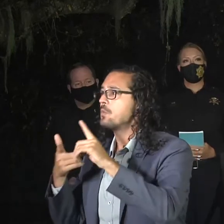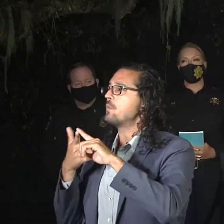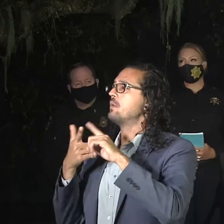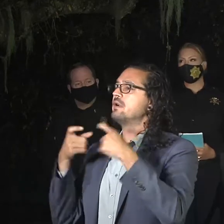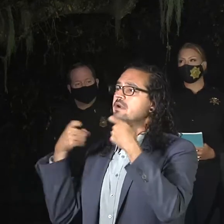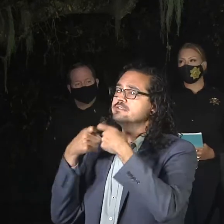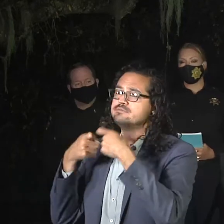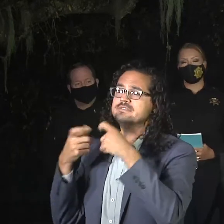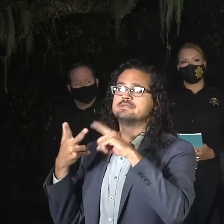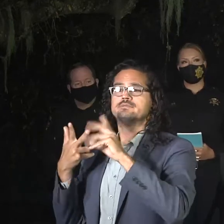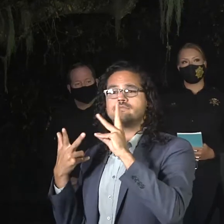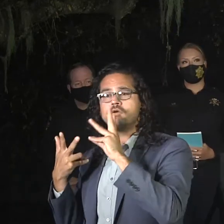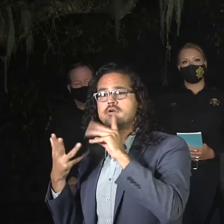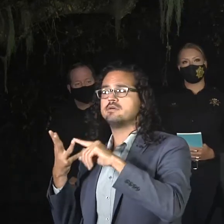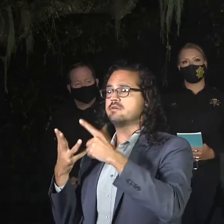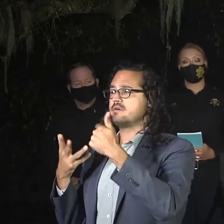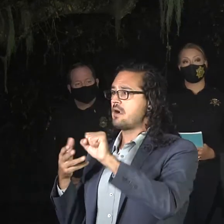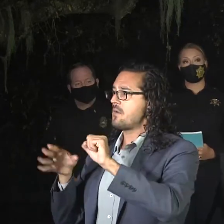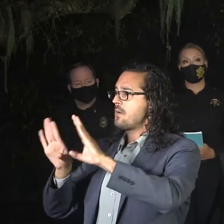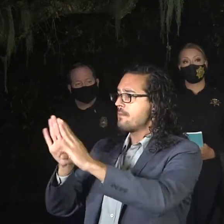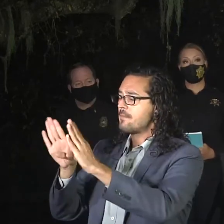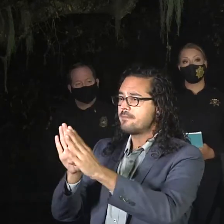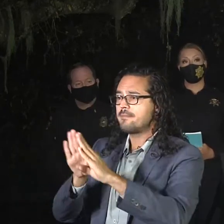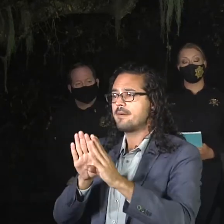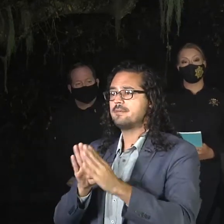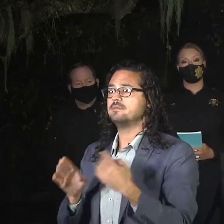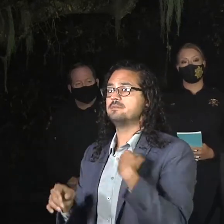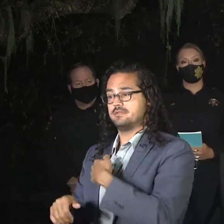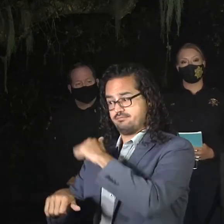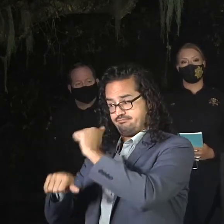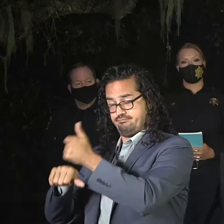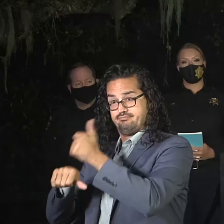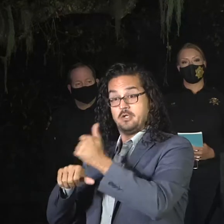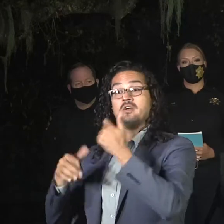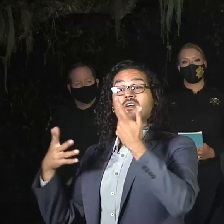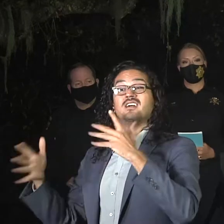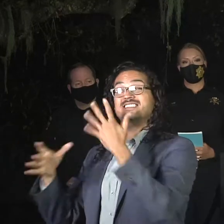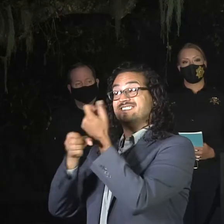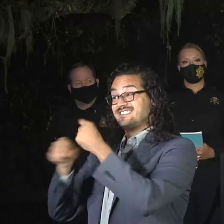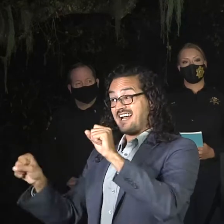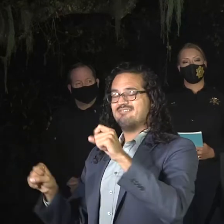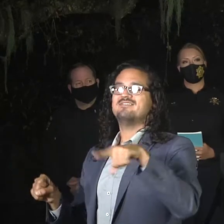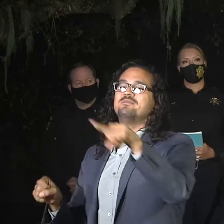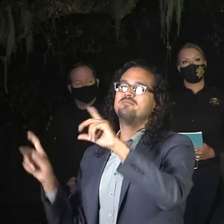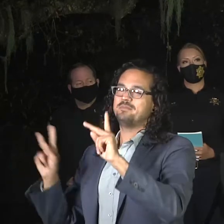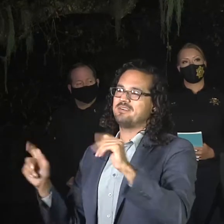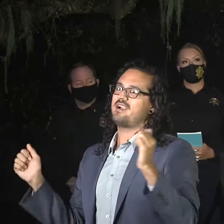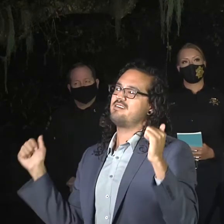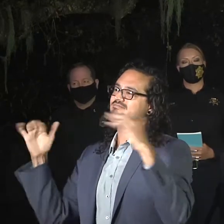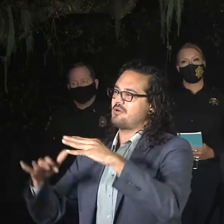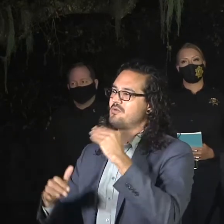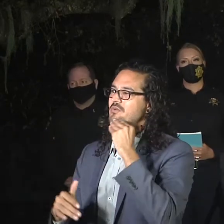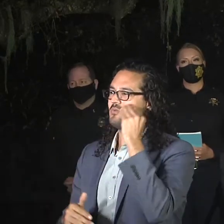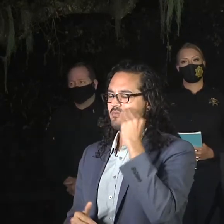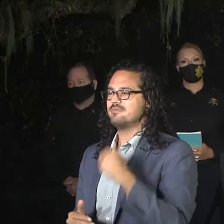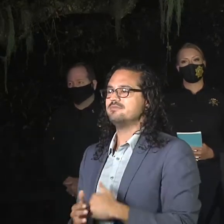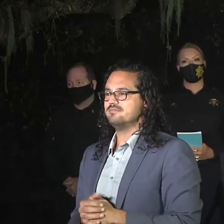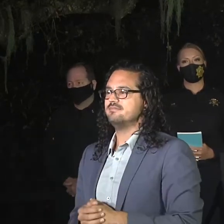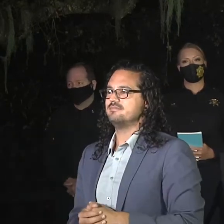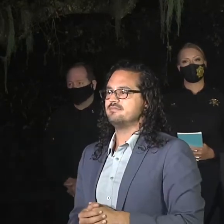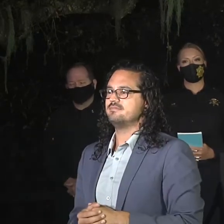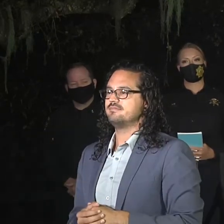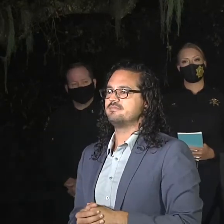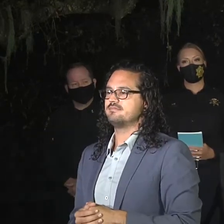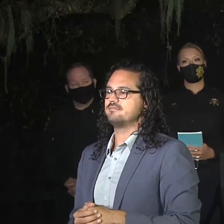repopulate those areas and to make sure that that happens quickly. So last night, as I mentioned at the last press conference,